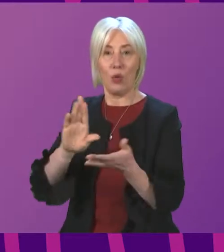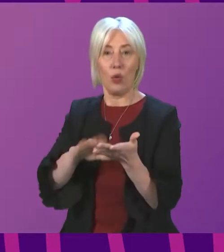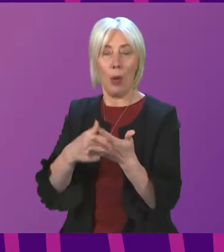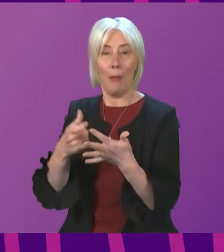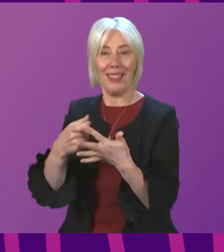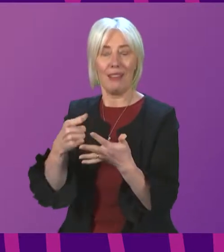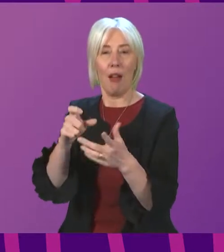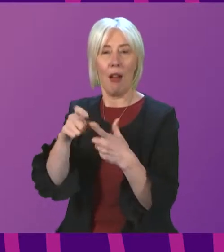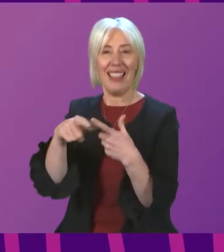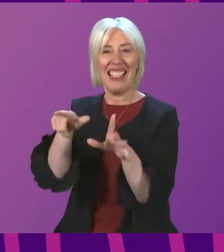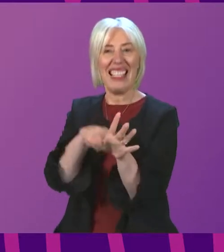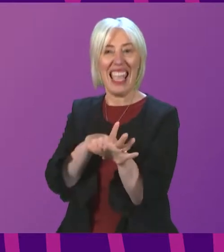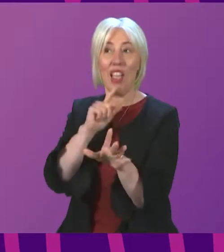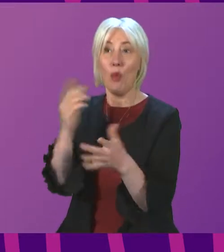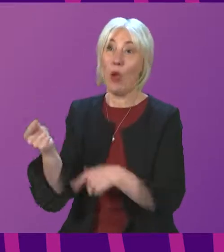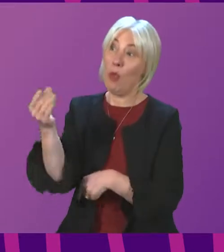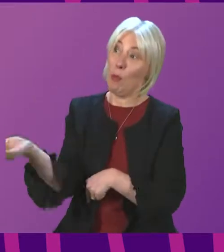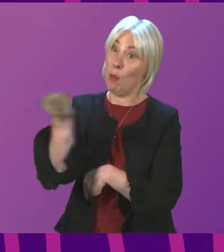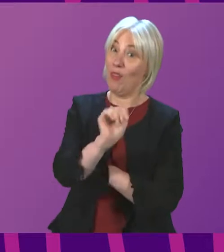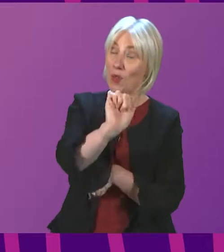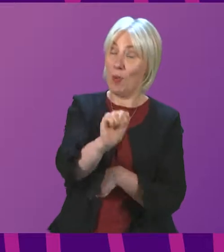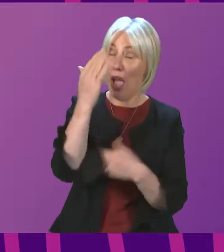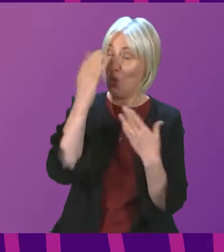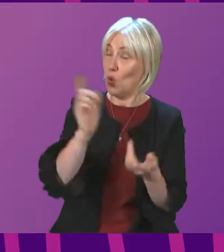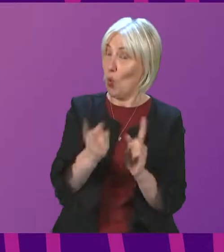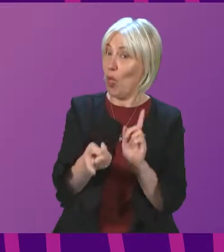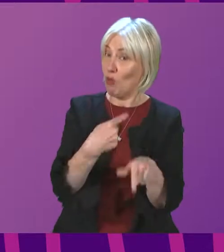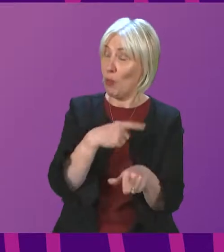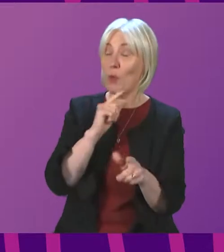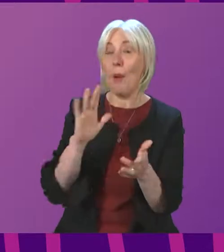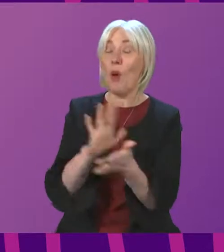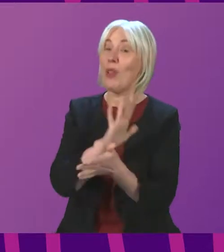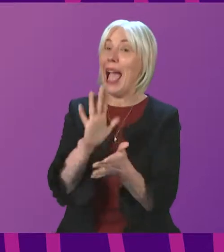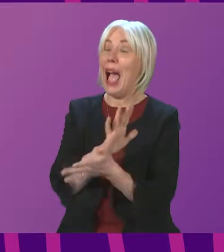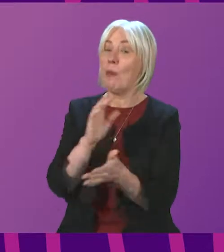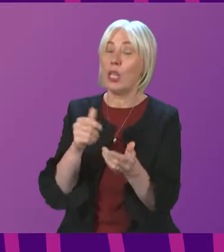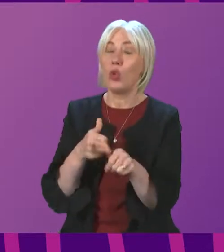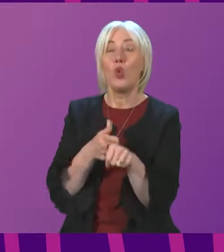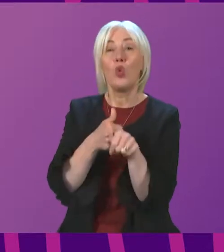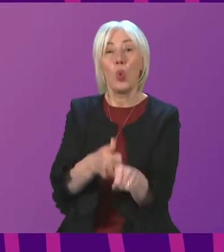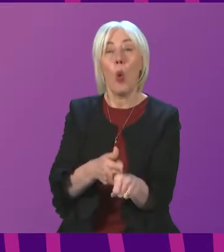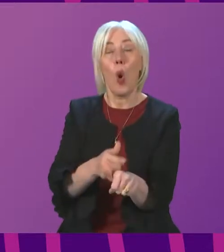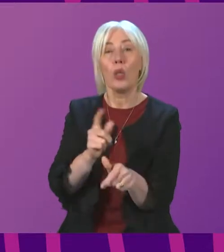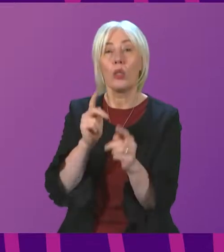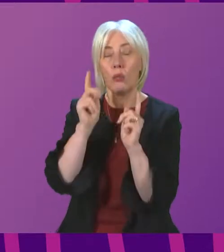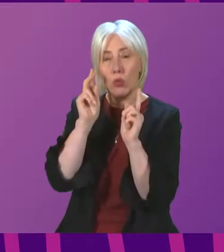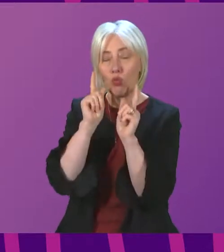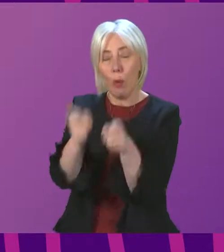to him. Whether it'll get a more favourable response, I have no idea. But we happily support the nominations made by the First Minister.